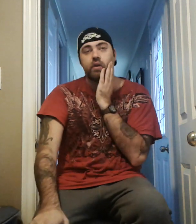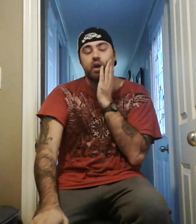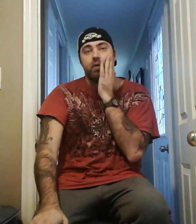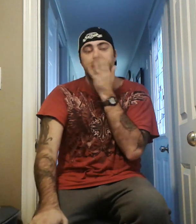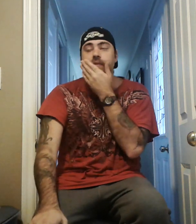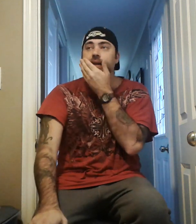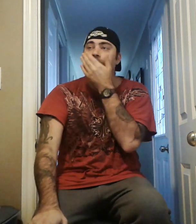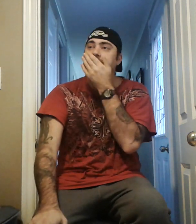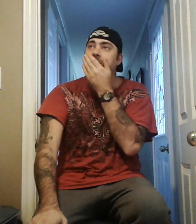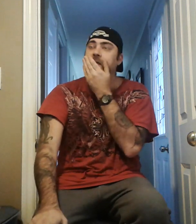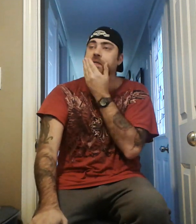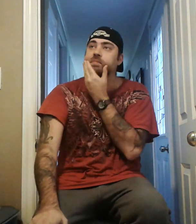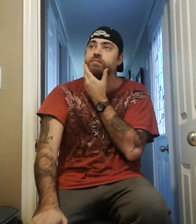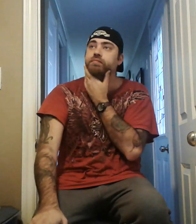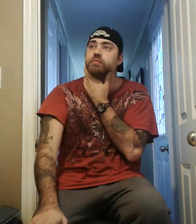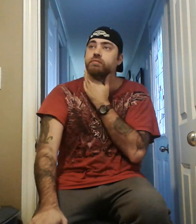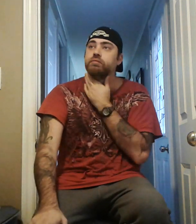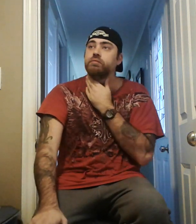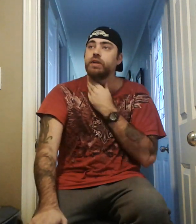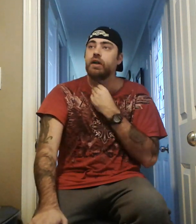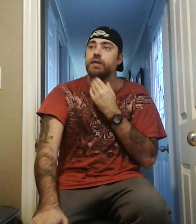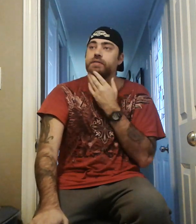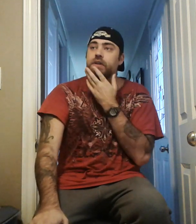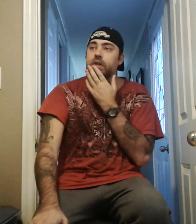you know, win that. Um, because, um,